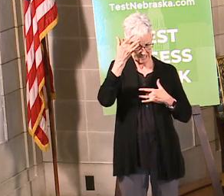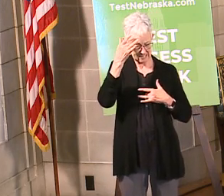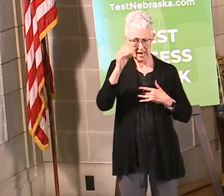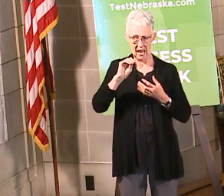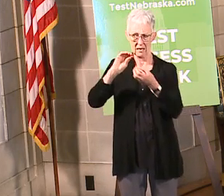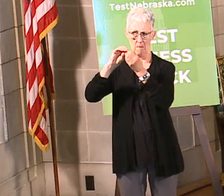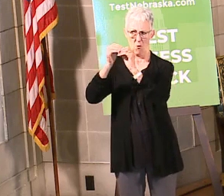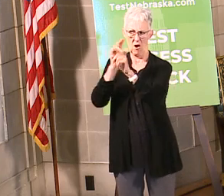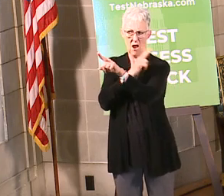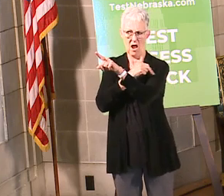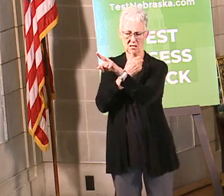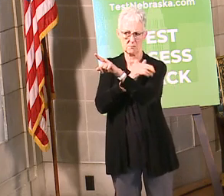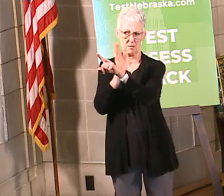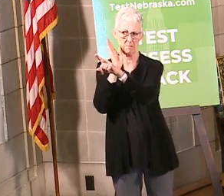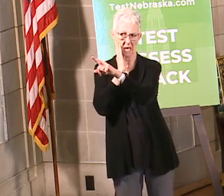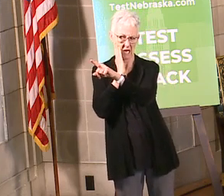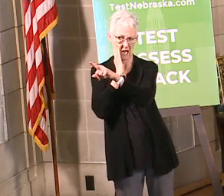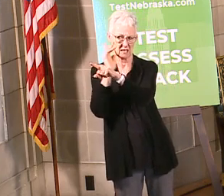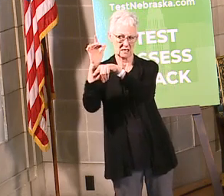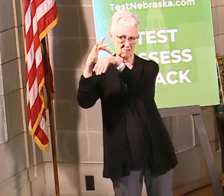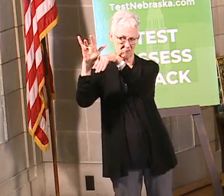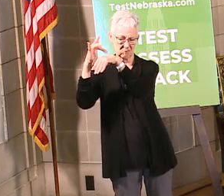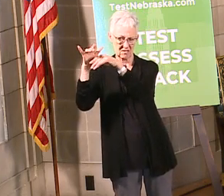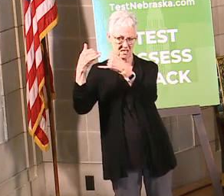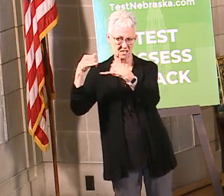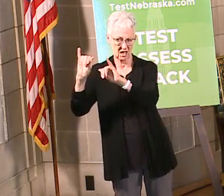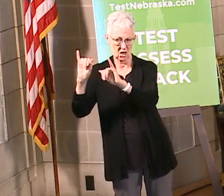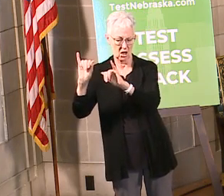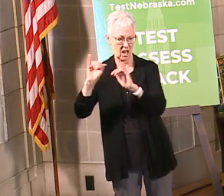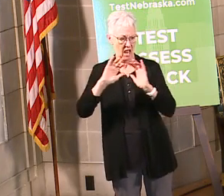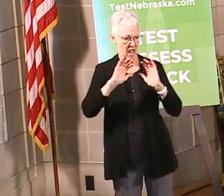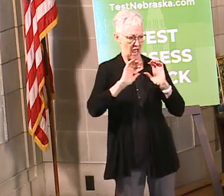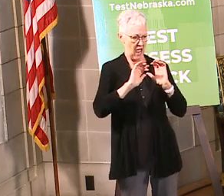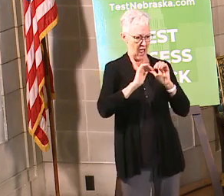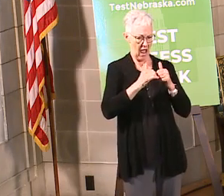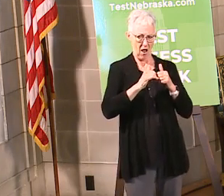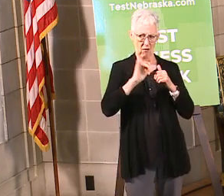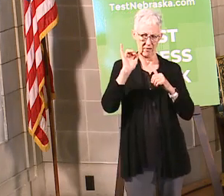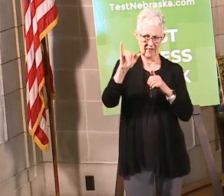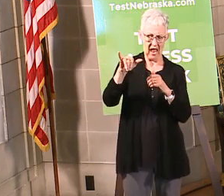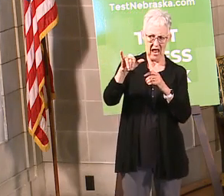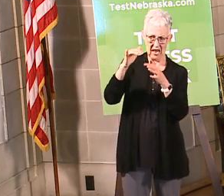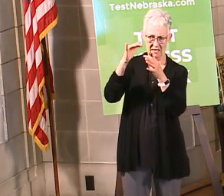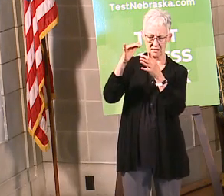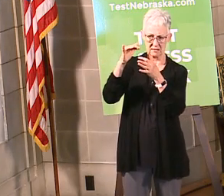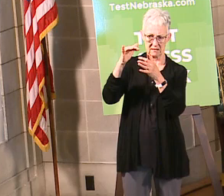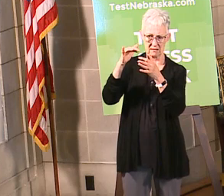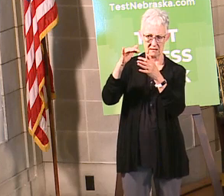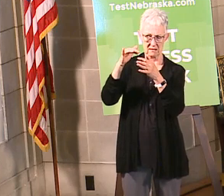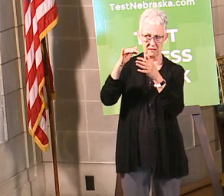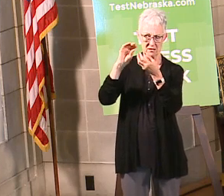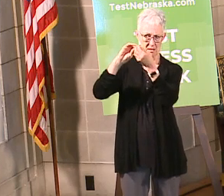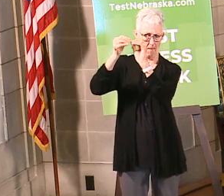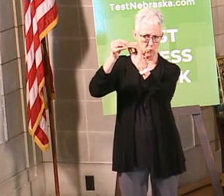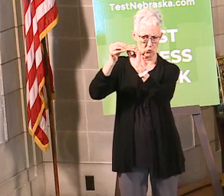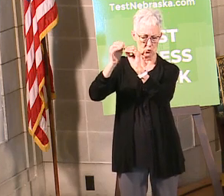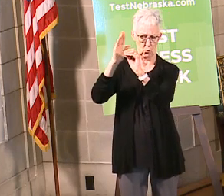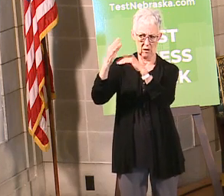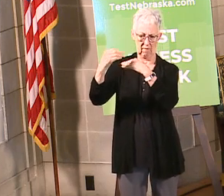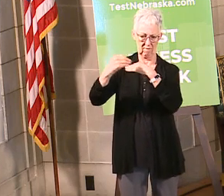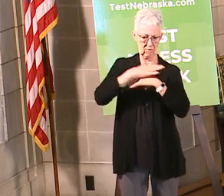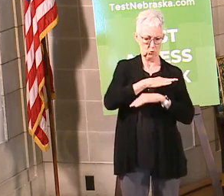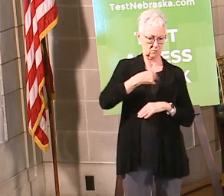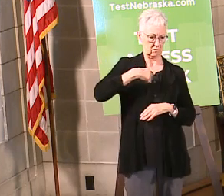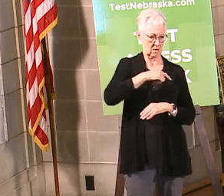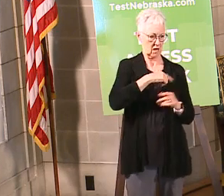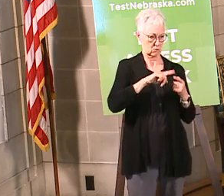when we get to 75 capacity or when we get to 95 capacity that's when we better start doing something different